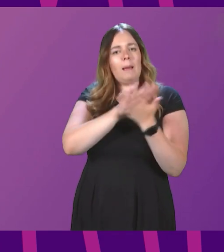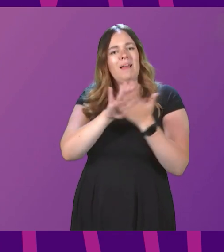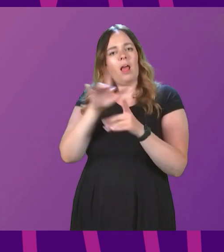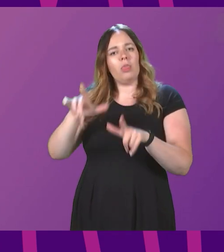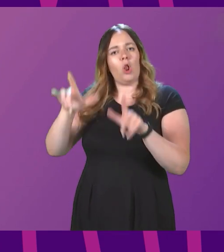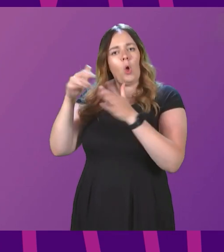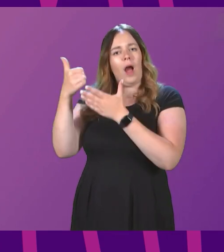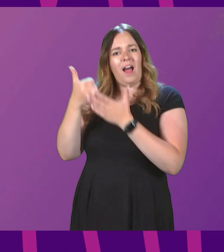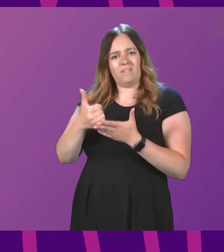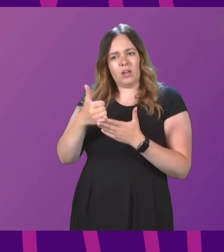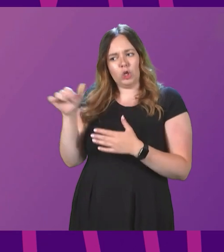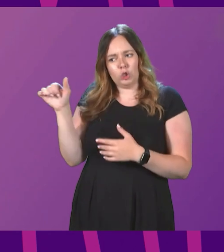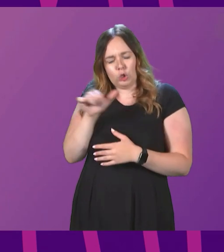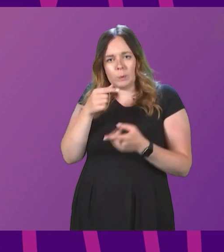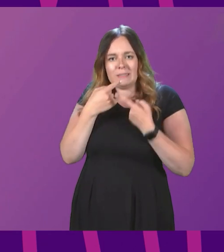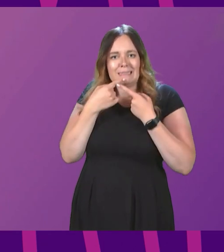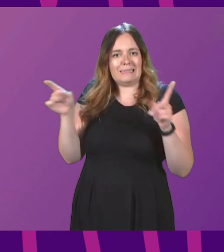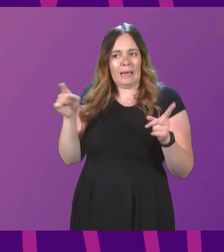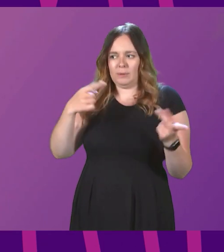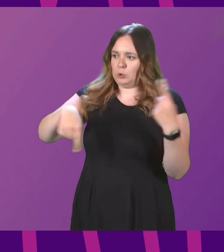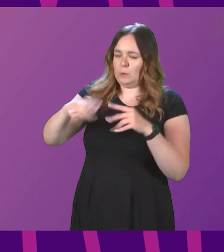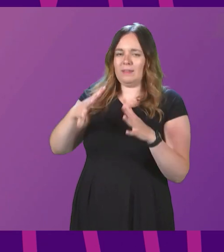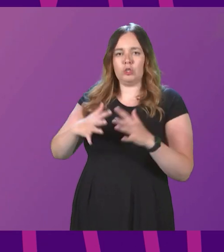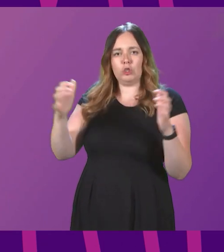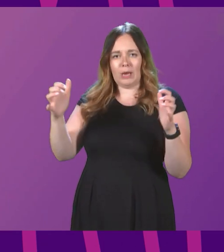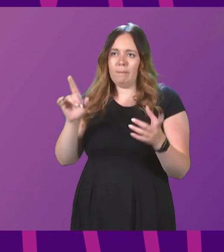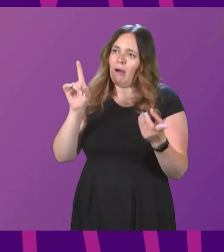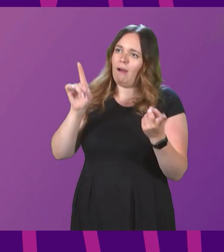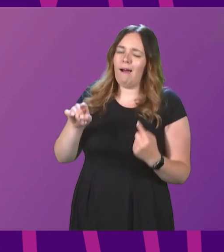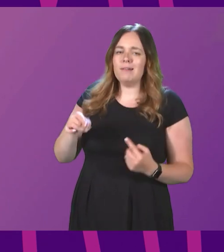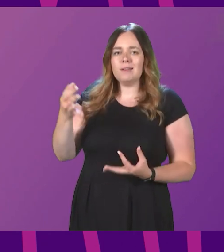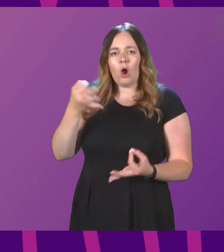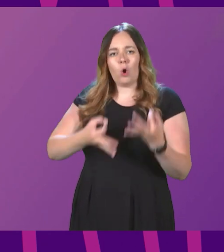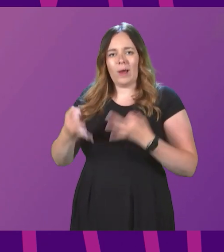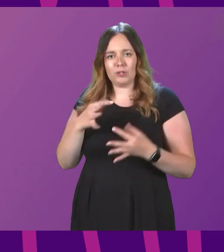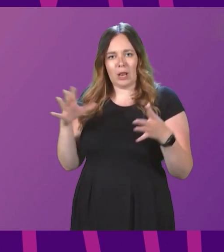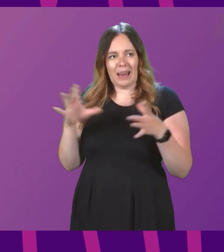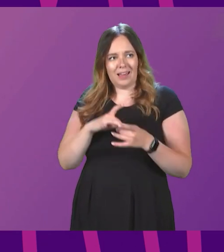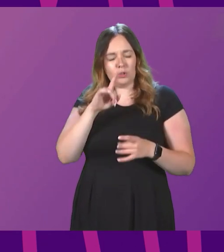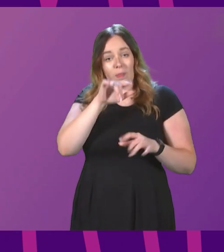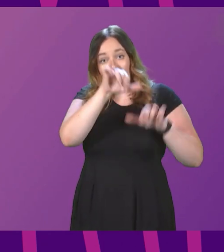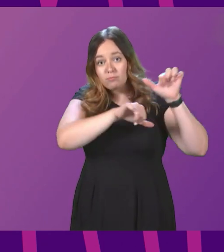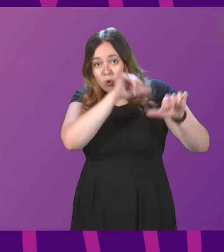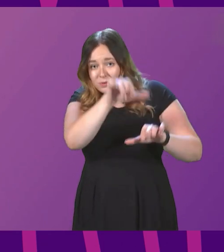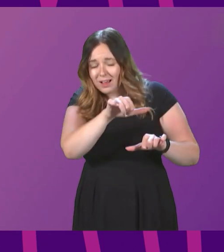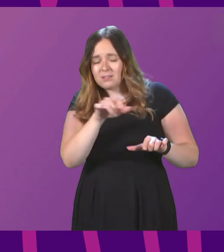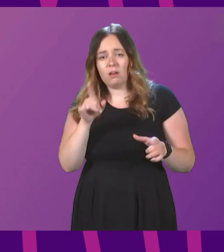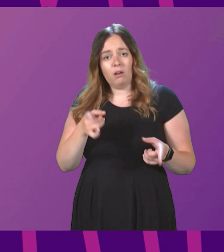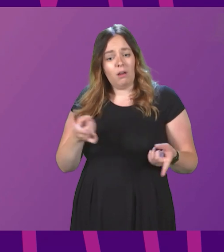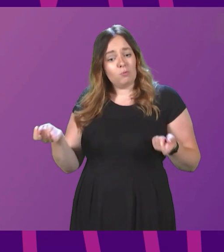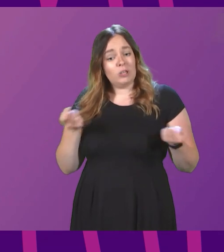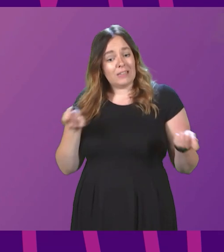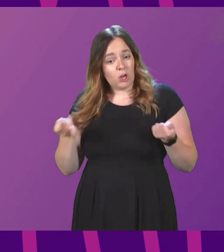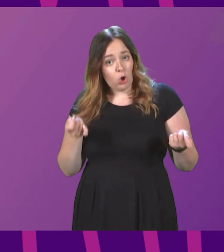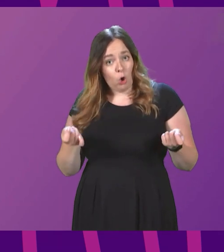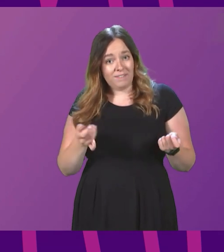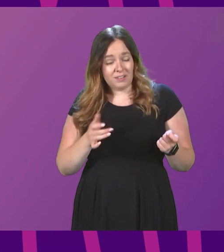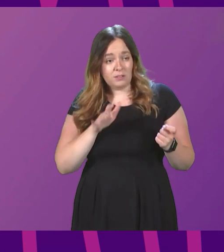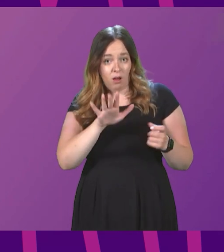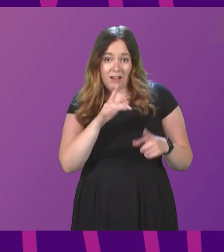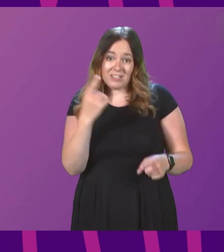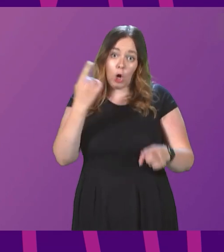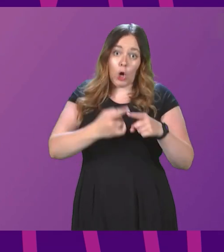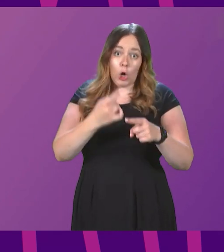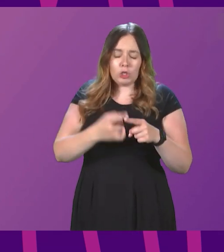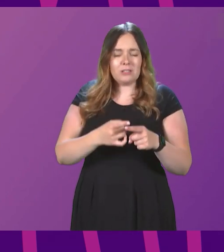Lord Advocate should make a statement to this chamber and answer questions about that process. Would the presiding officer, as a matter of